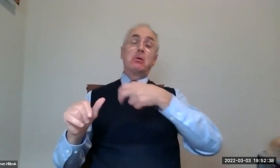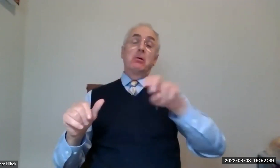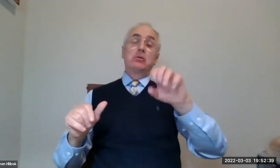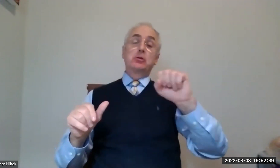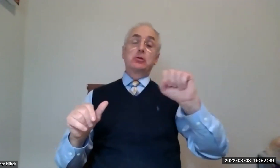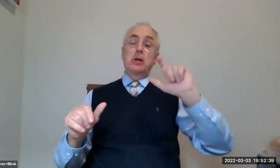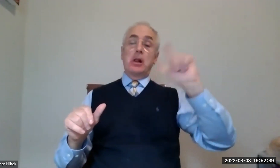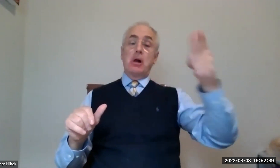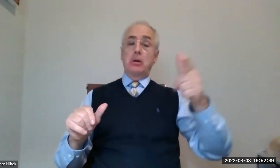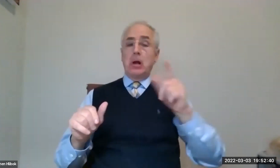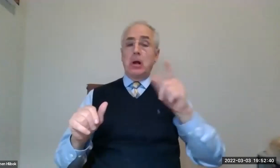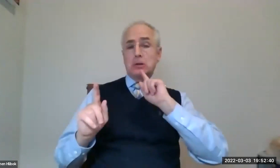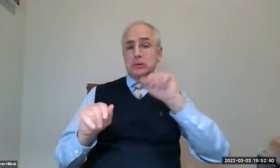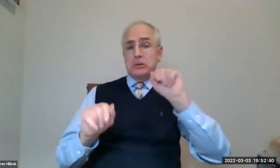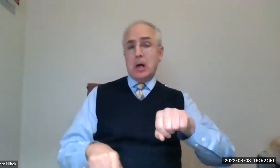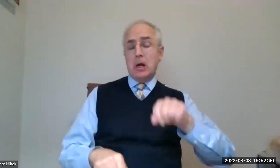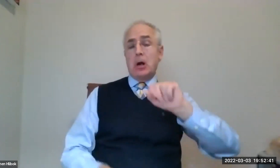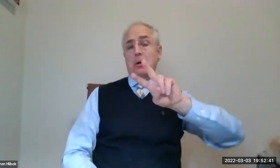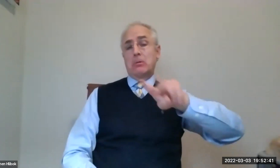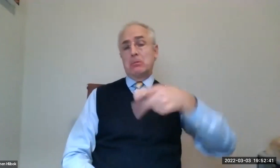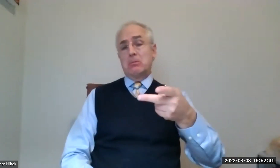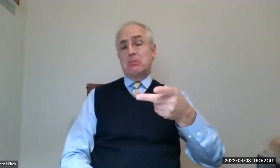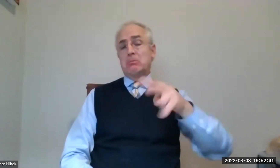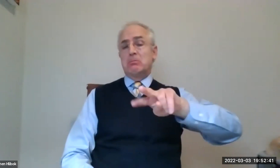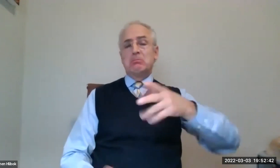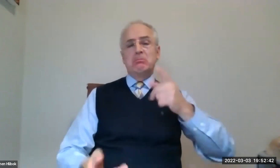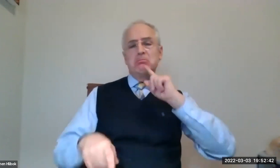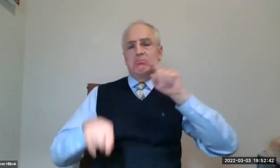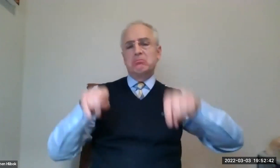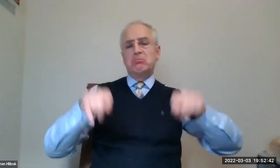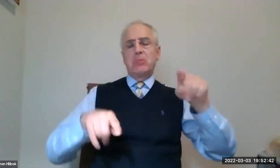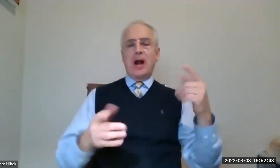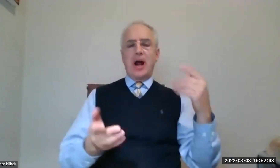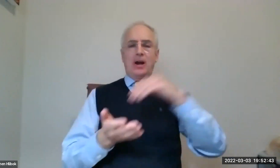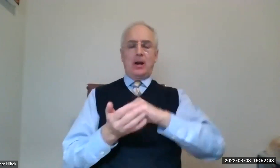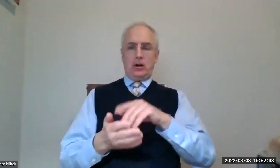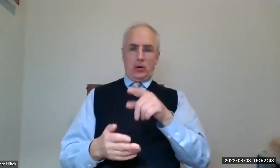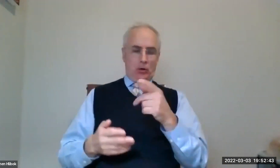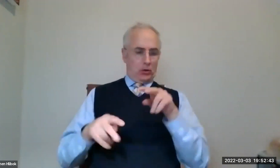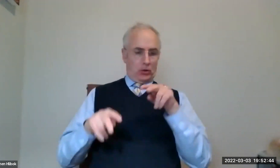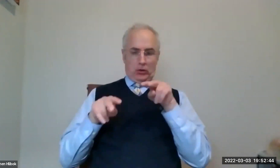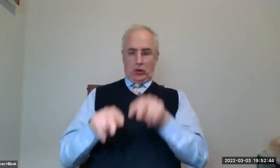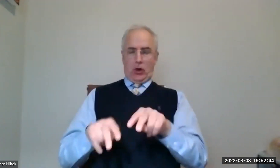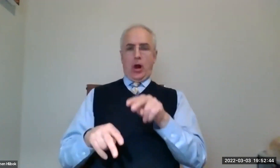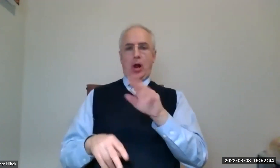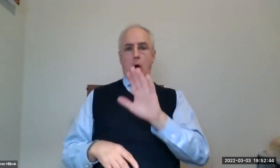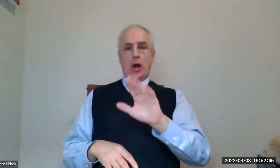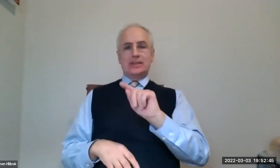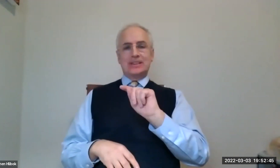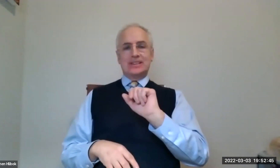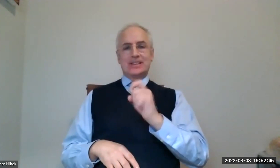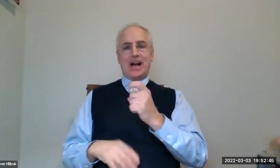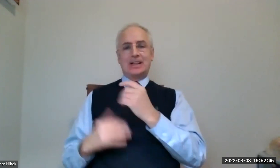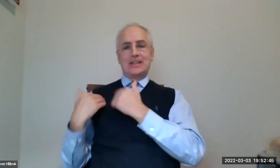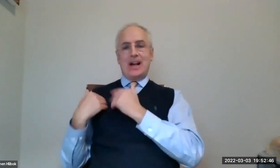If you continue your 401k and defer starting Social Security, one could be beneficial, the other could be beneficial.